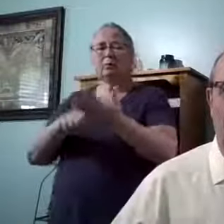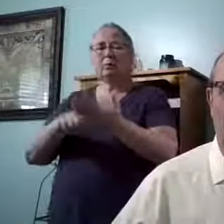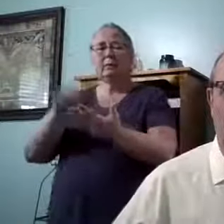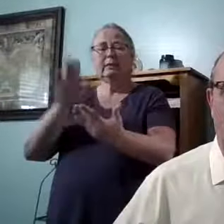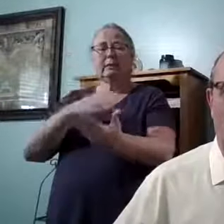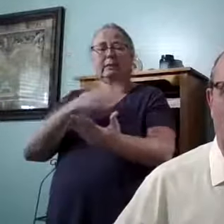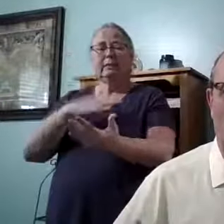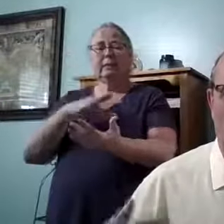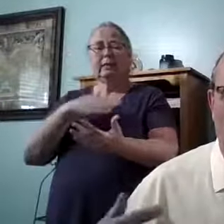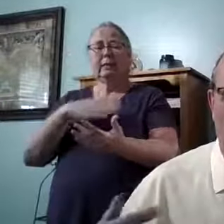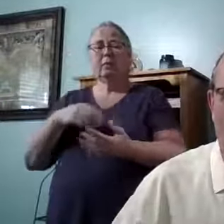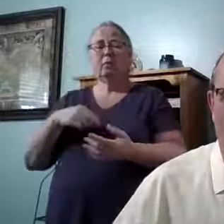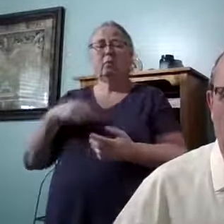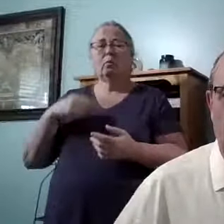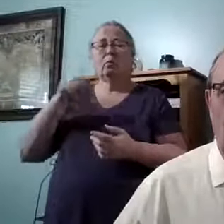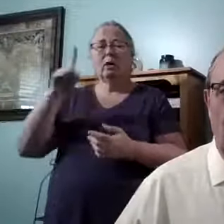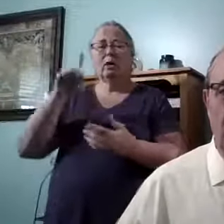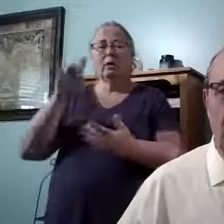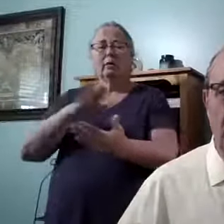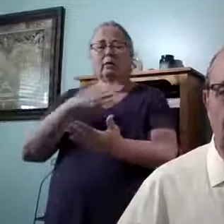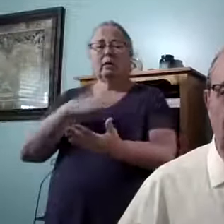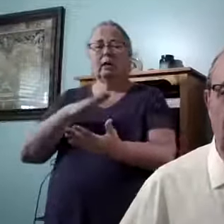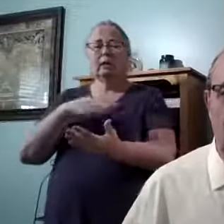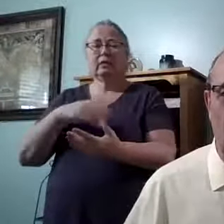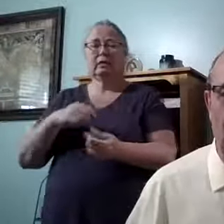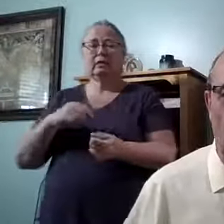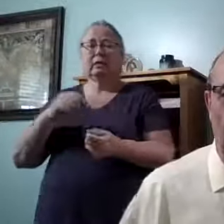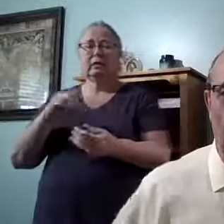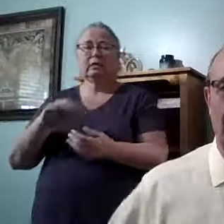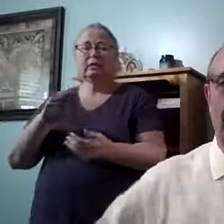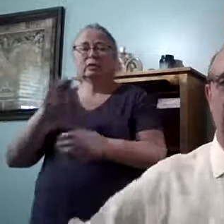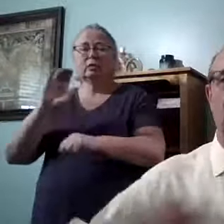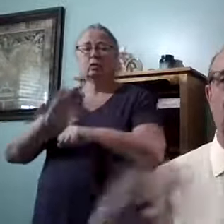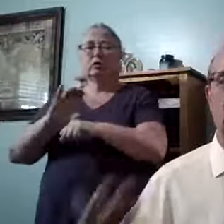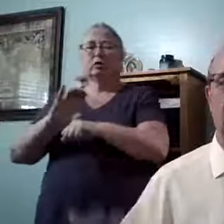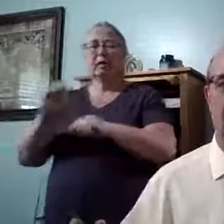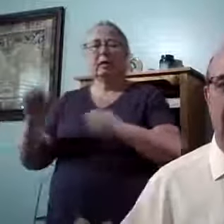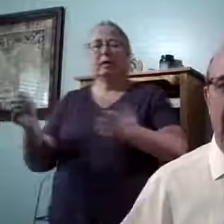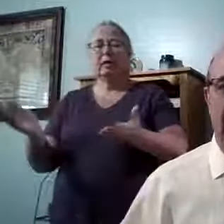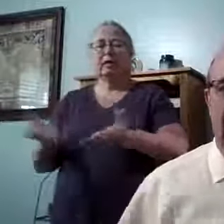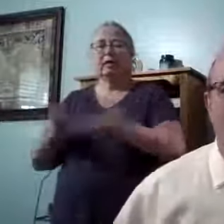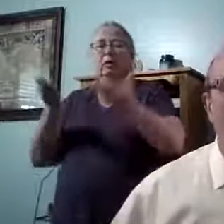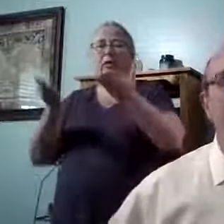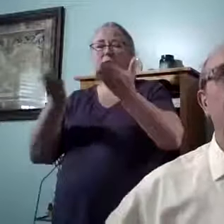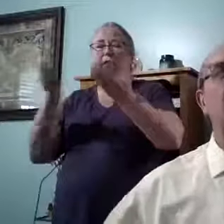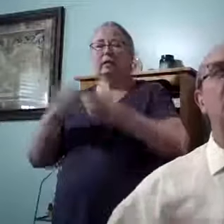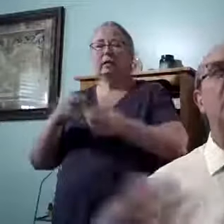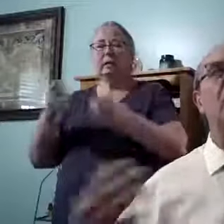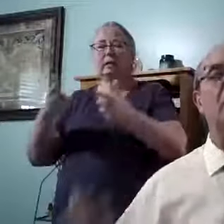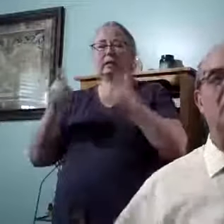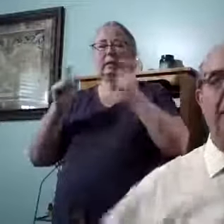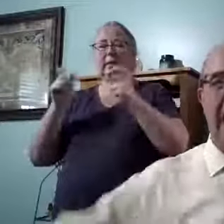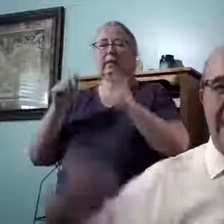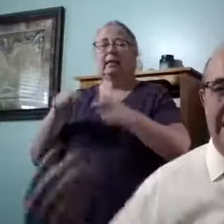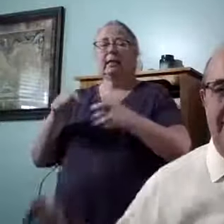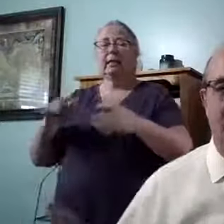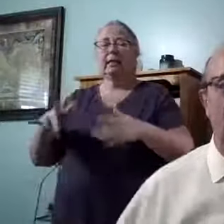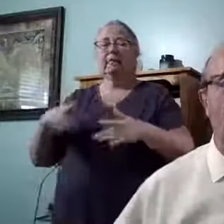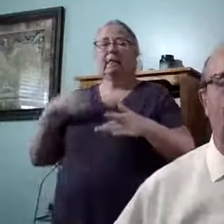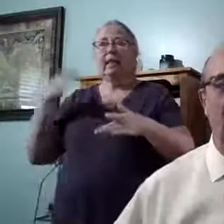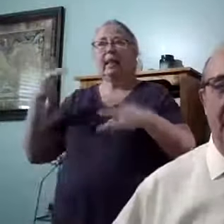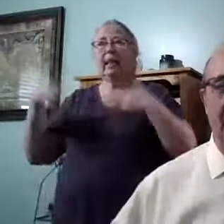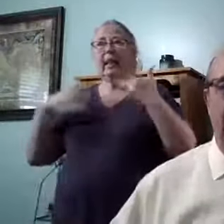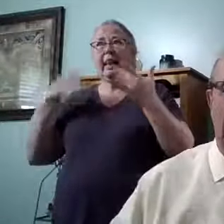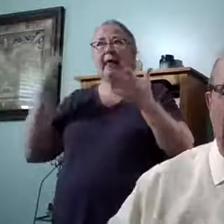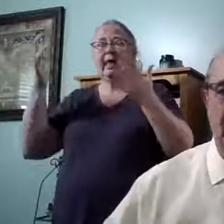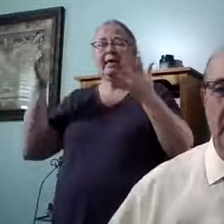one of the songs or choruses we sing in church, how it just lifts your spirit? How all of a sudden you feel light. You